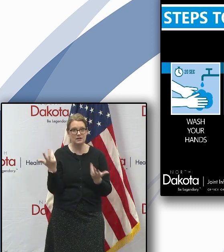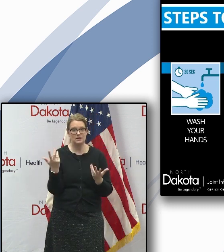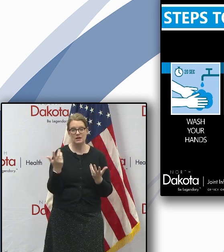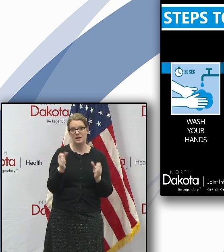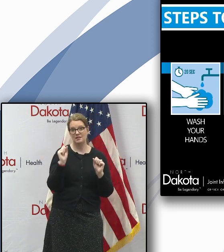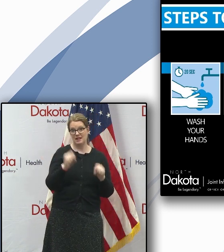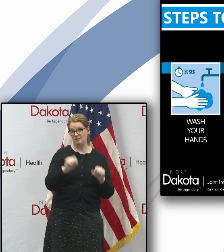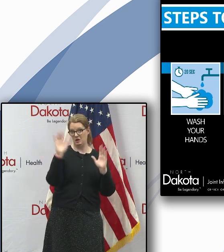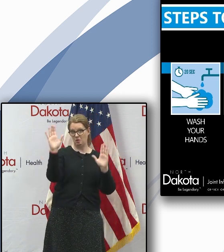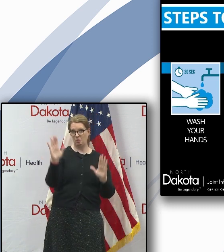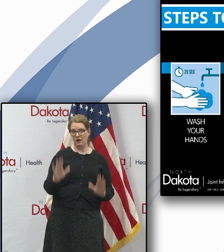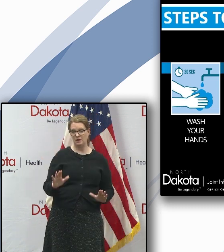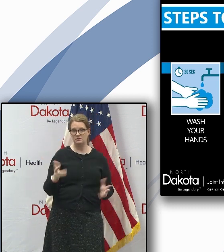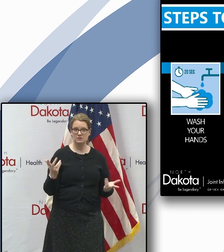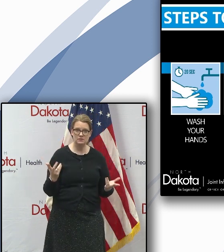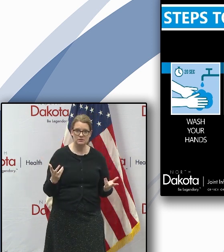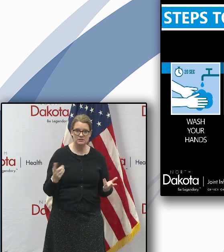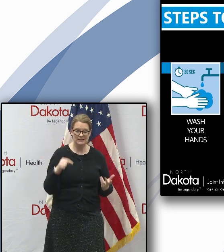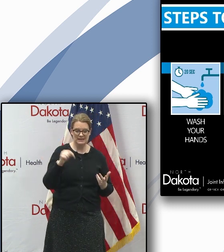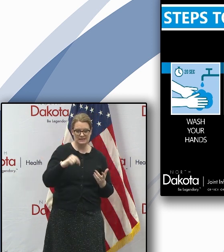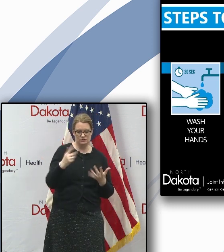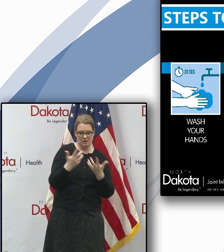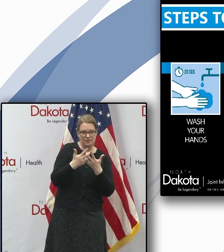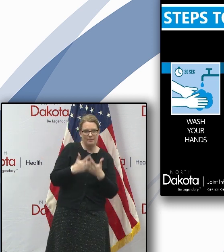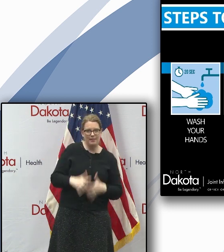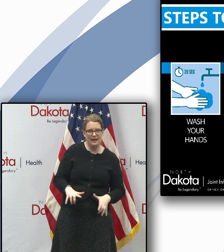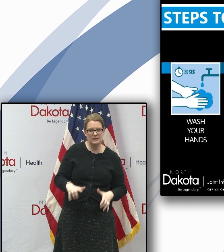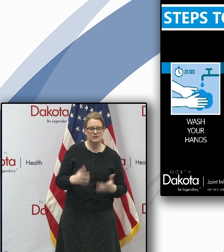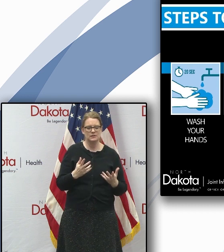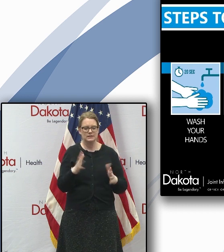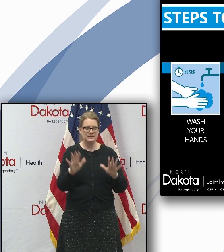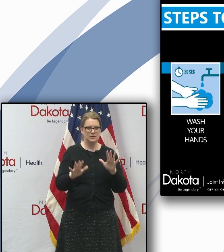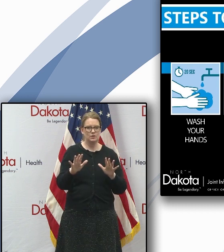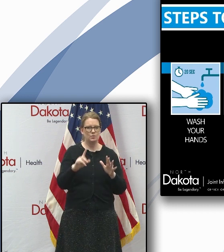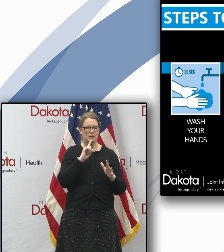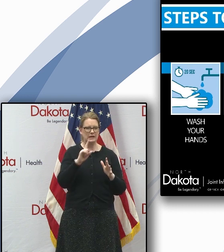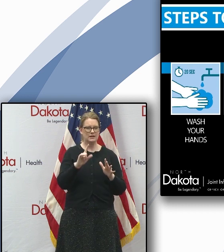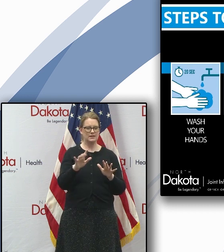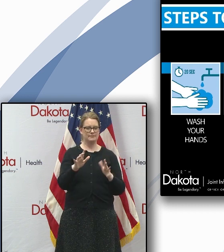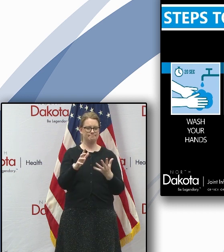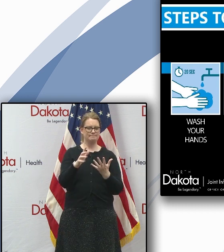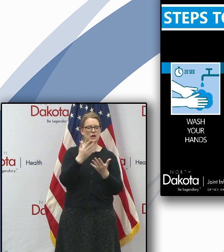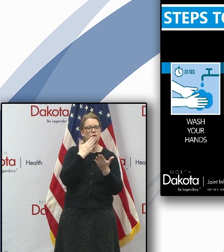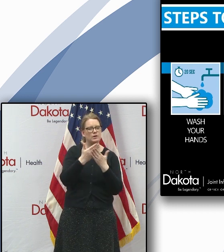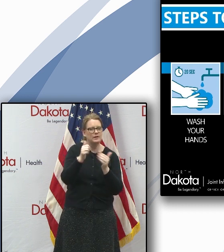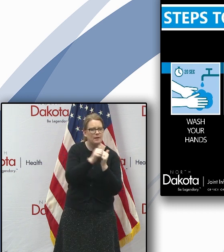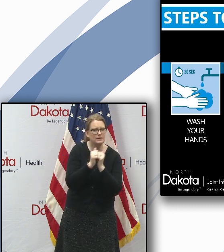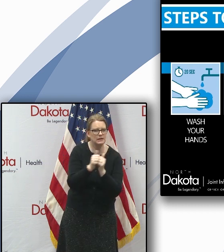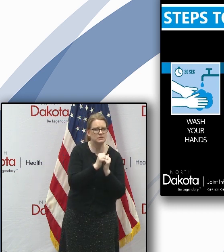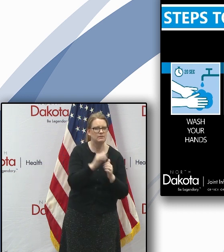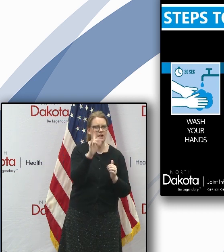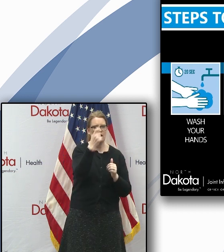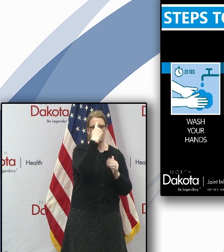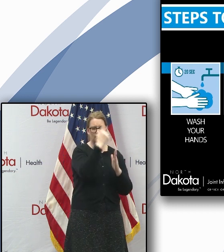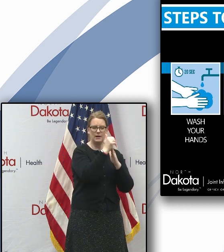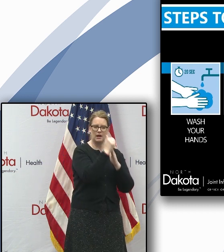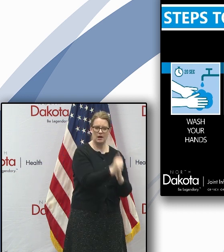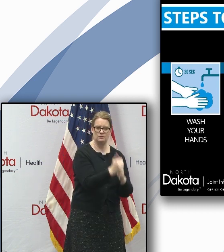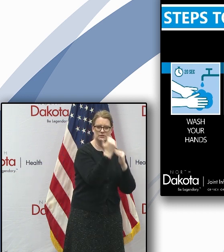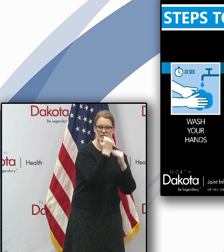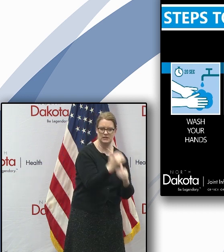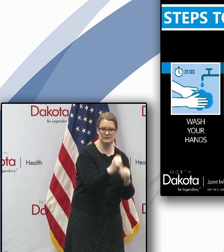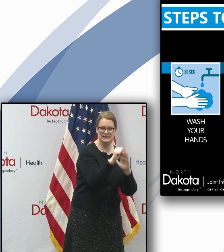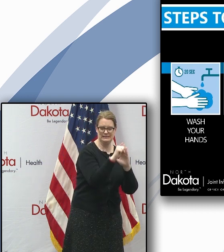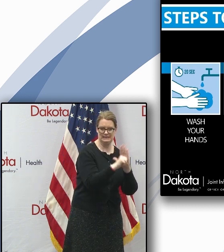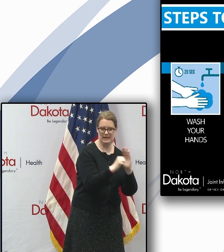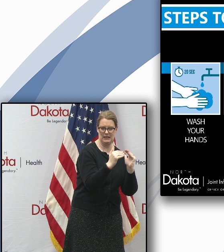that could work great uh we're trying to do a blend here of the right uh the right touch in terms of government uh guidance and restrictions at a